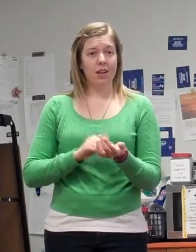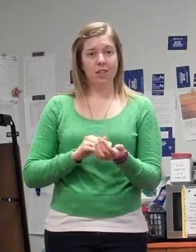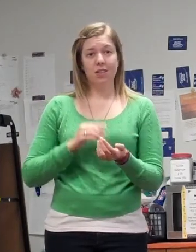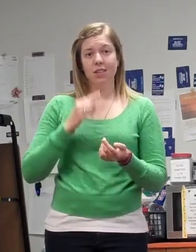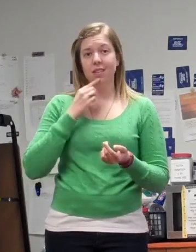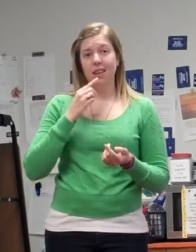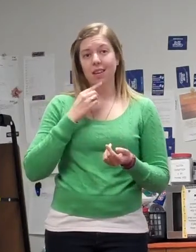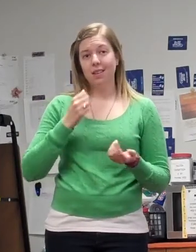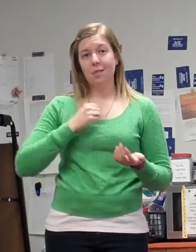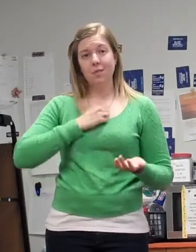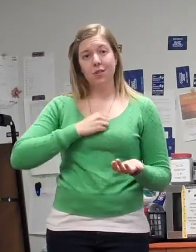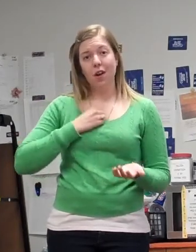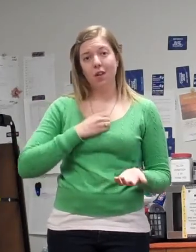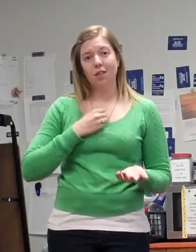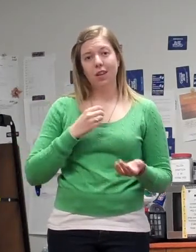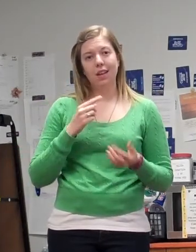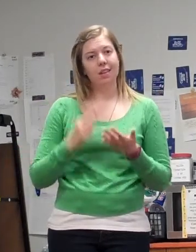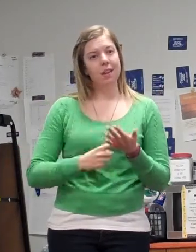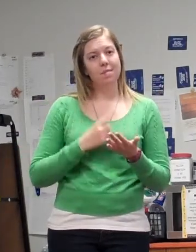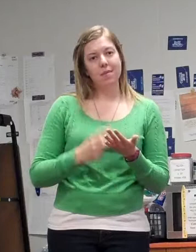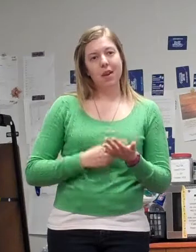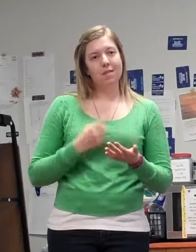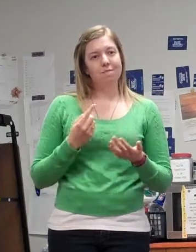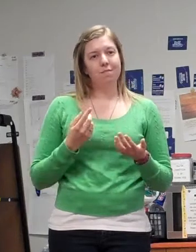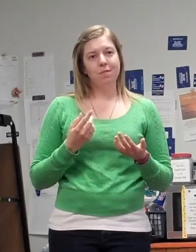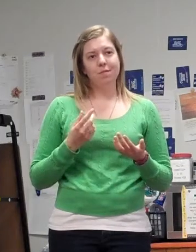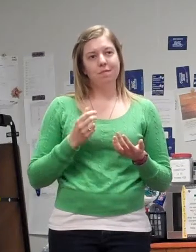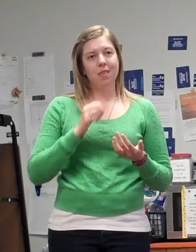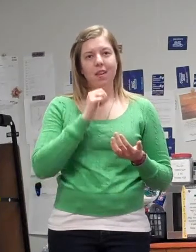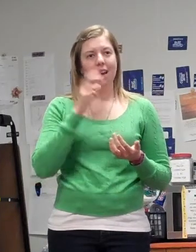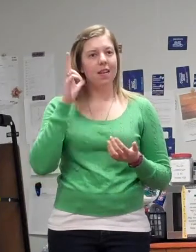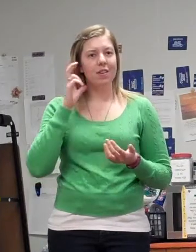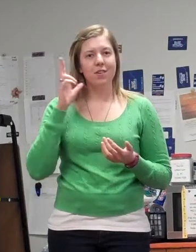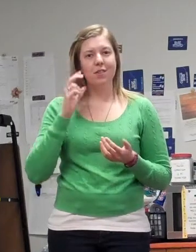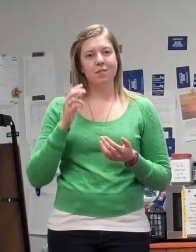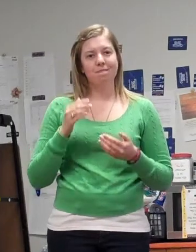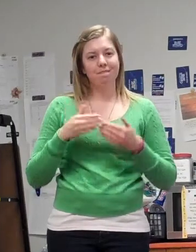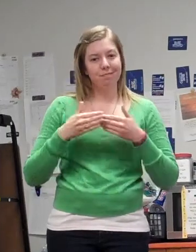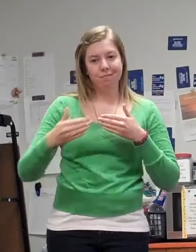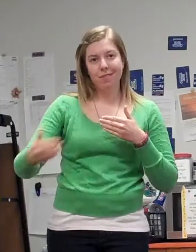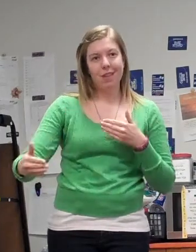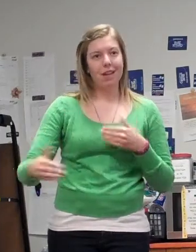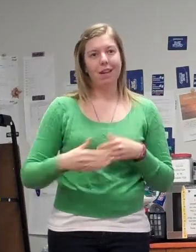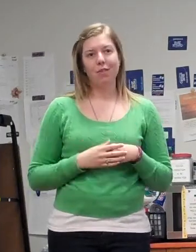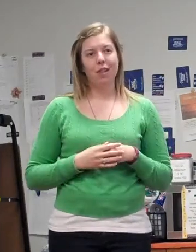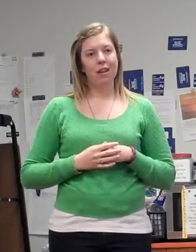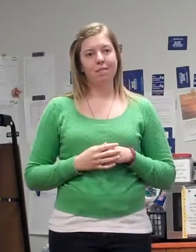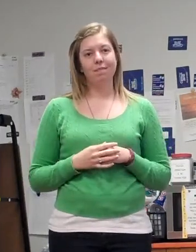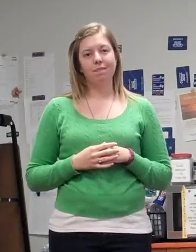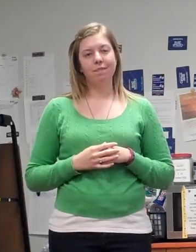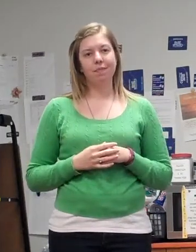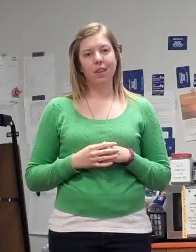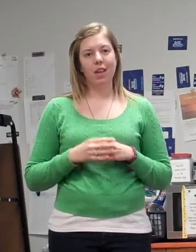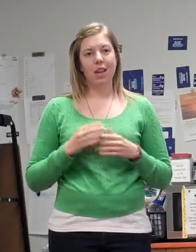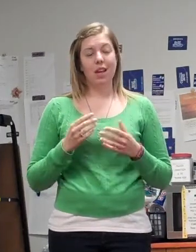don't hear anything after that. And you might have to go back and completely re-explain what the doctor's told.